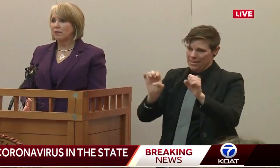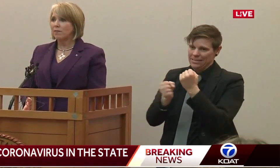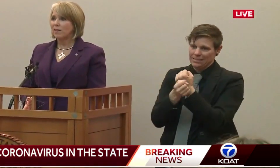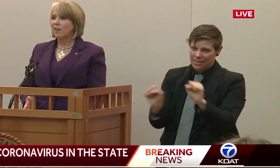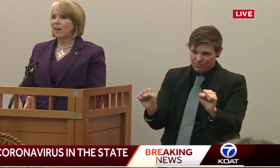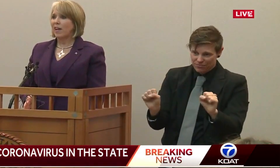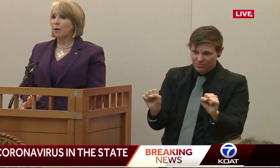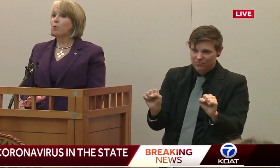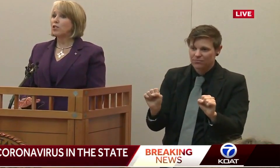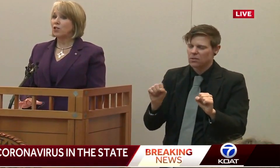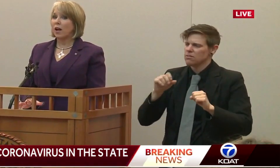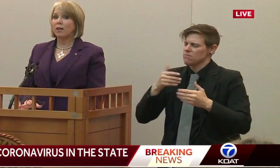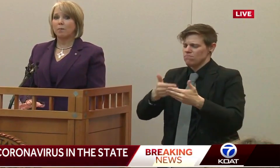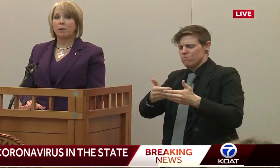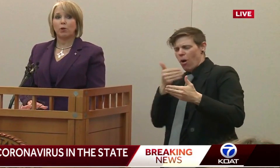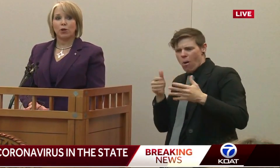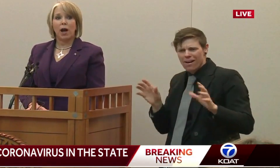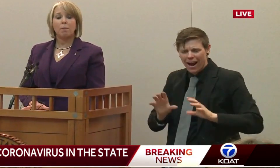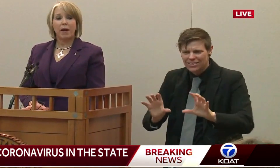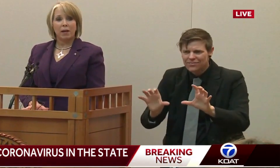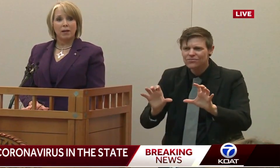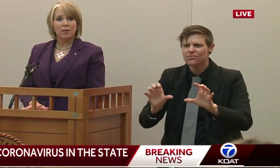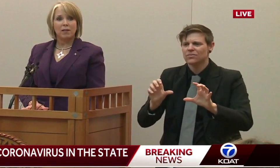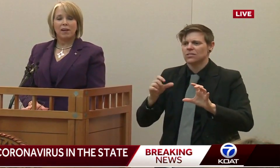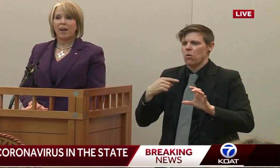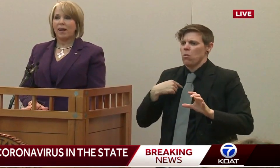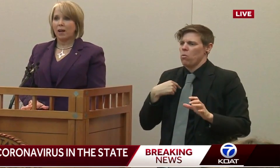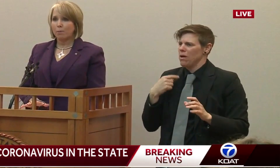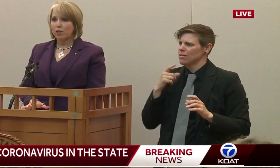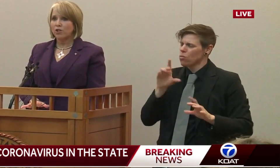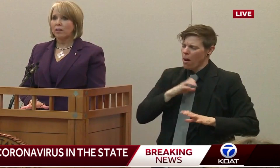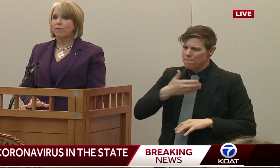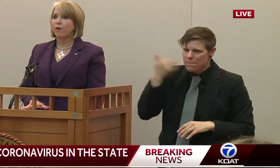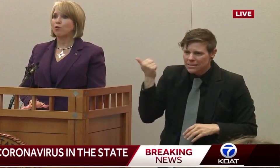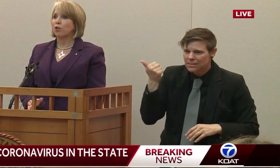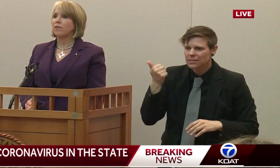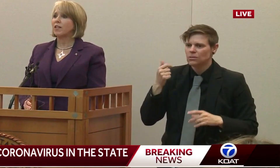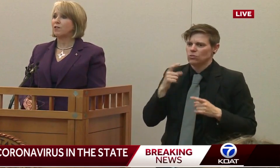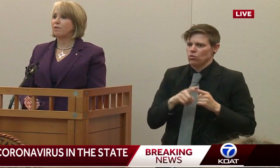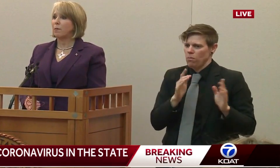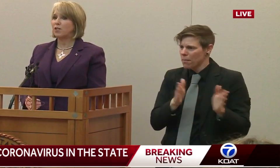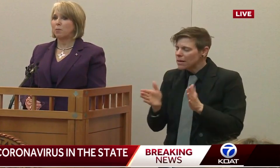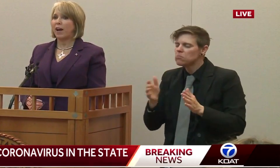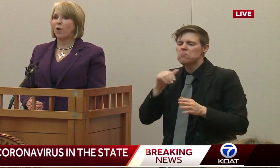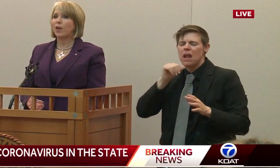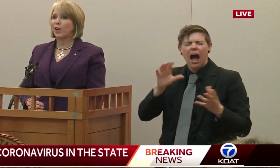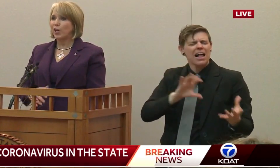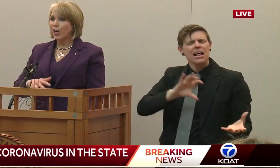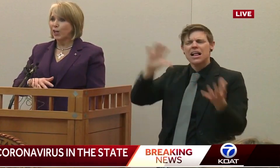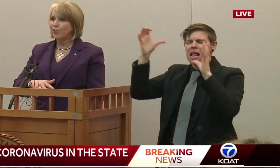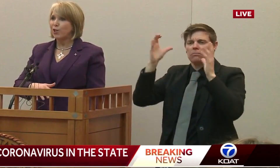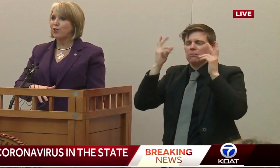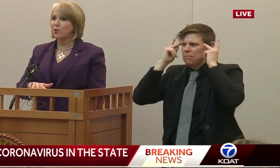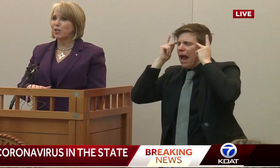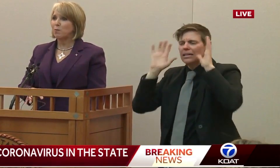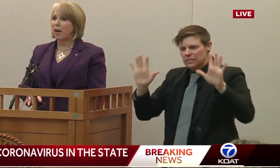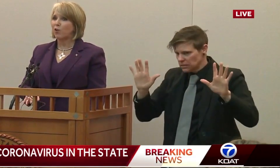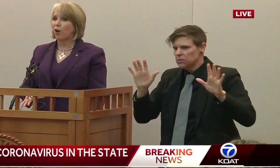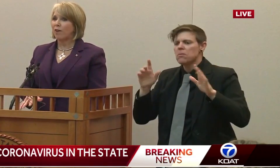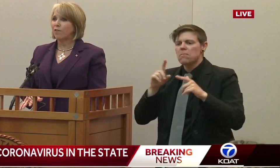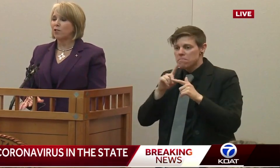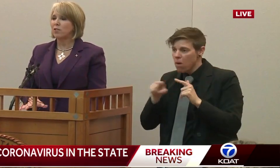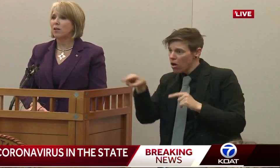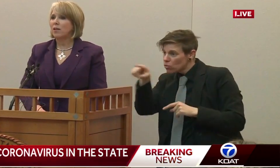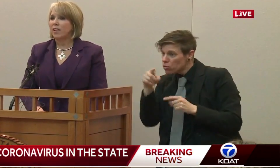proactive. And I appreciate that people are not panicked. And I appreciate that folks are giving us information about how we can continue to